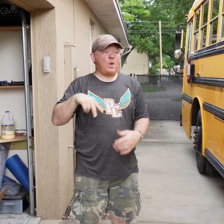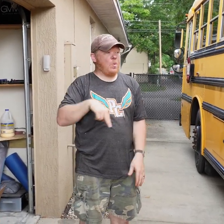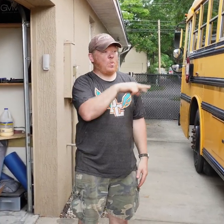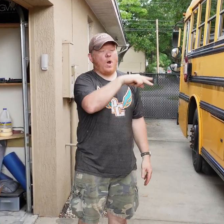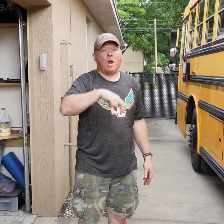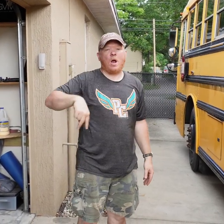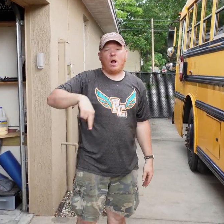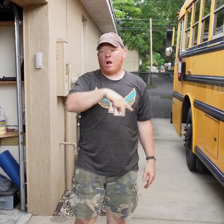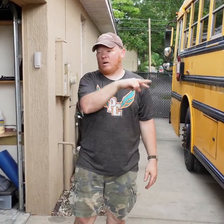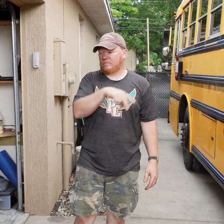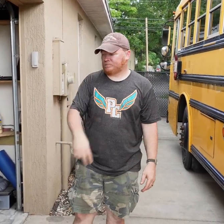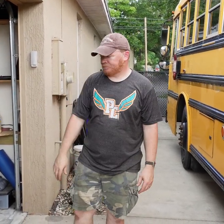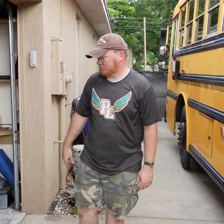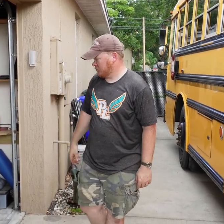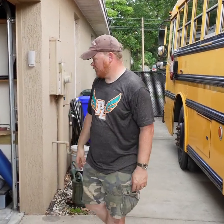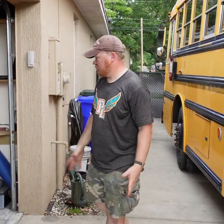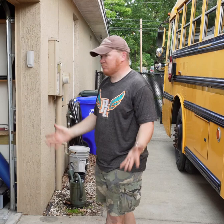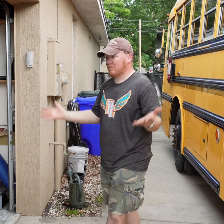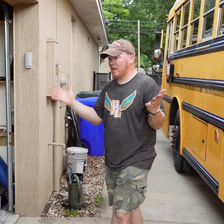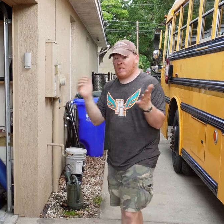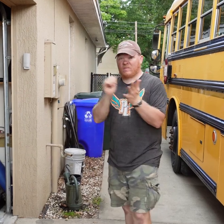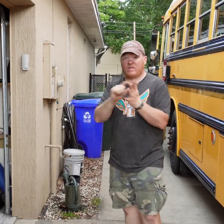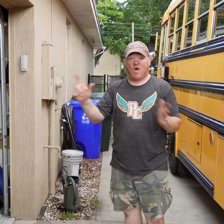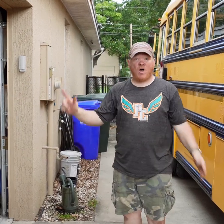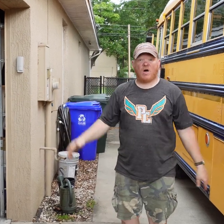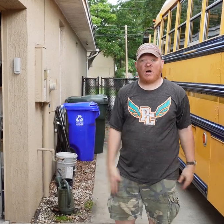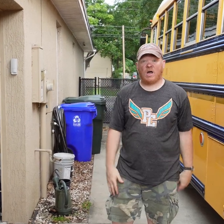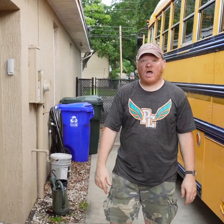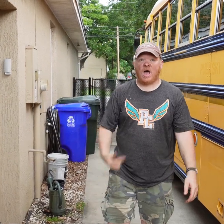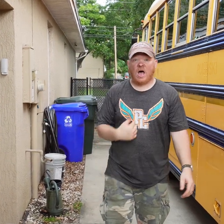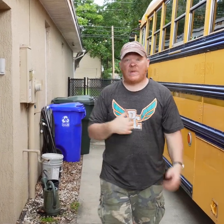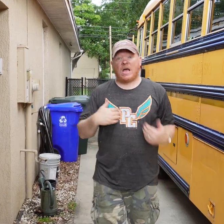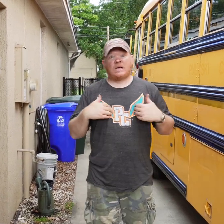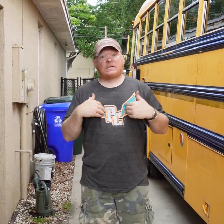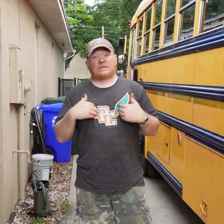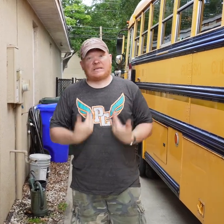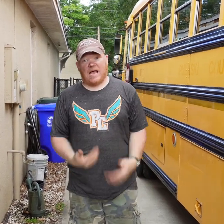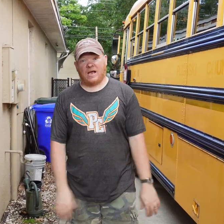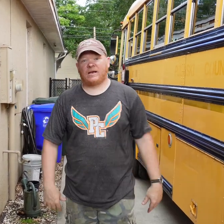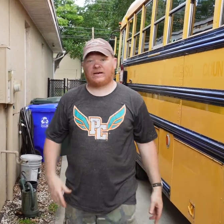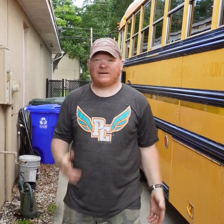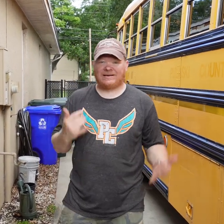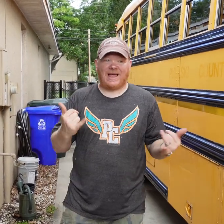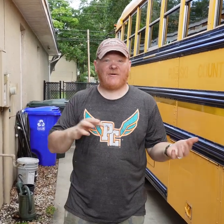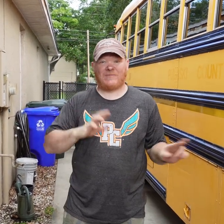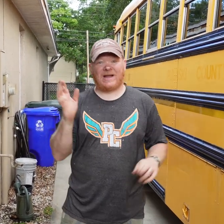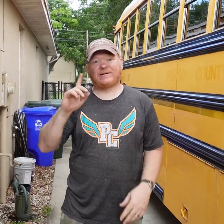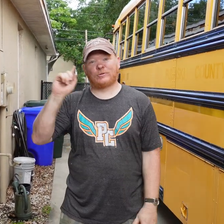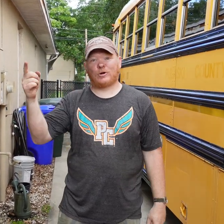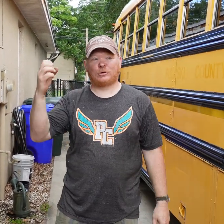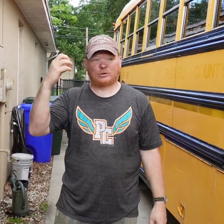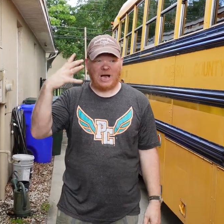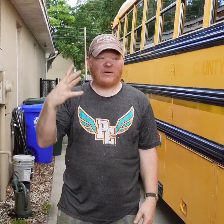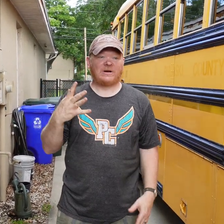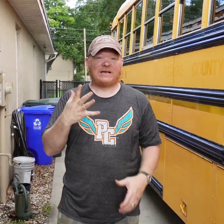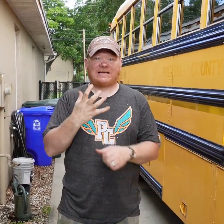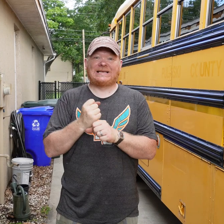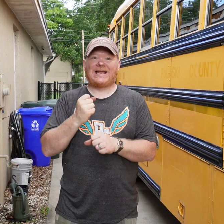it's going to less the distance That's all I've got I'm tired And now I'm ready to go take a shower